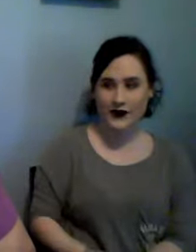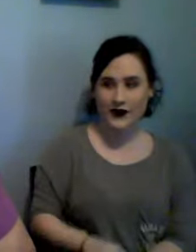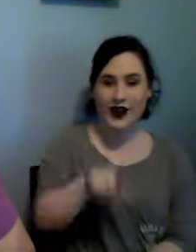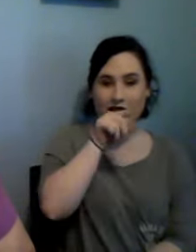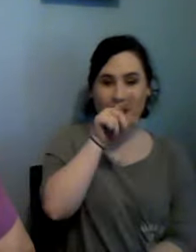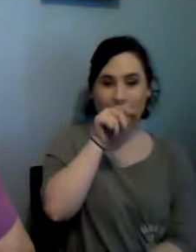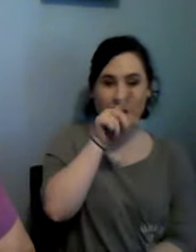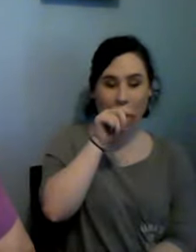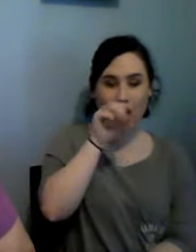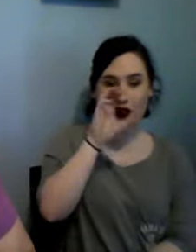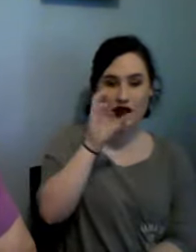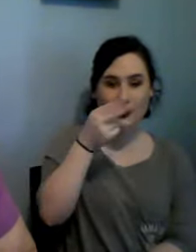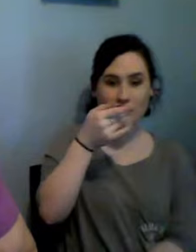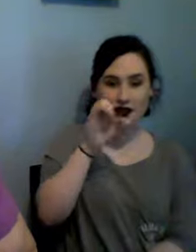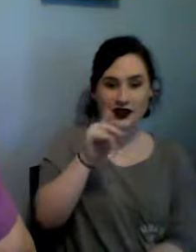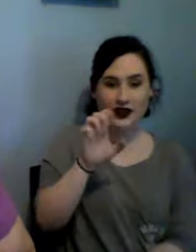little beak